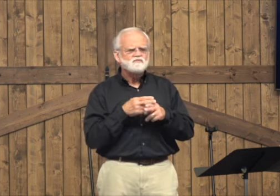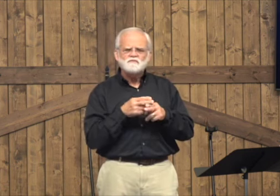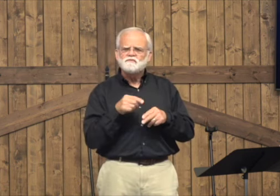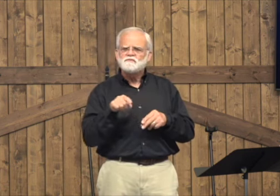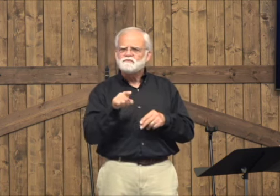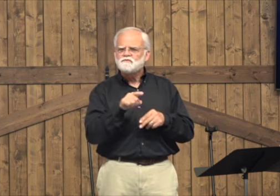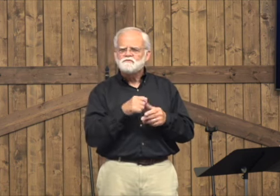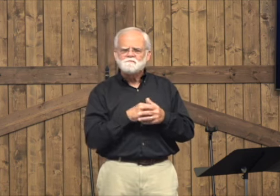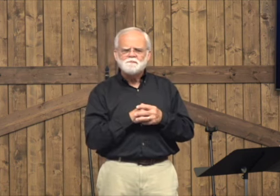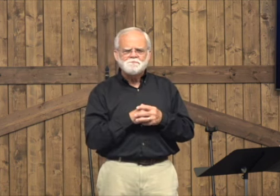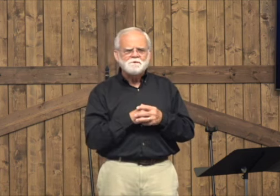This is your time.